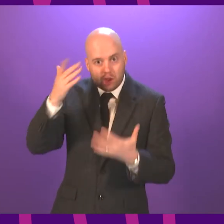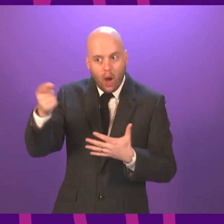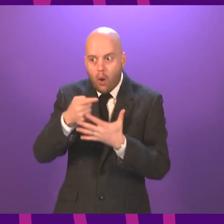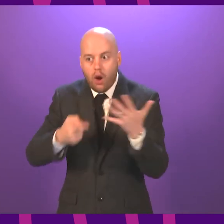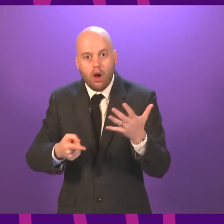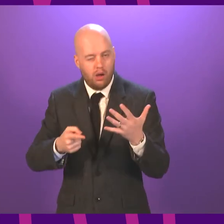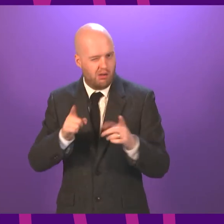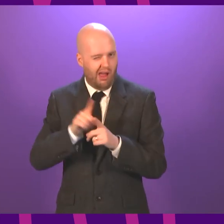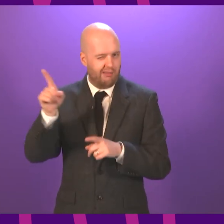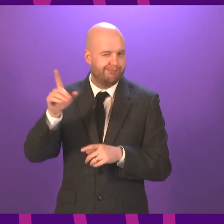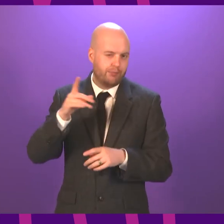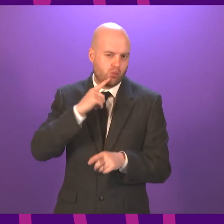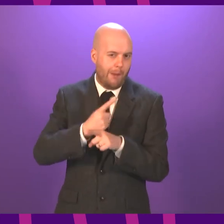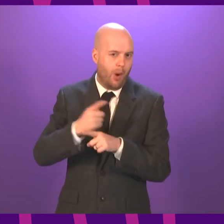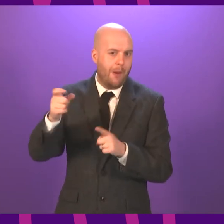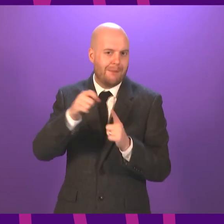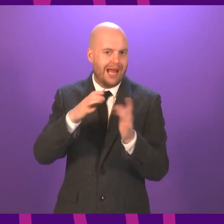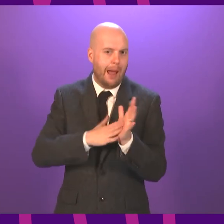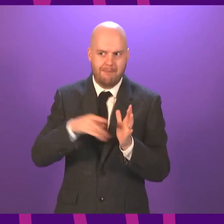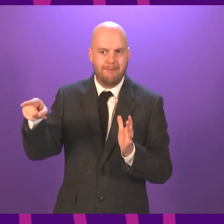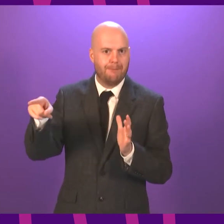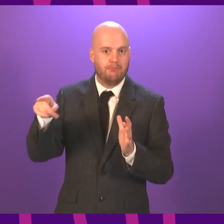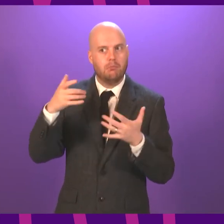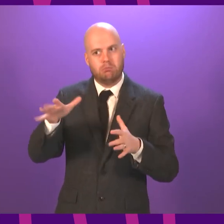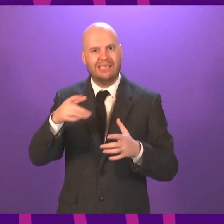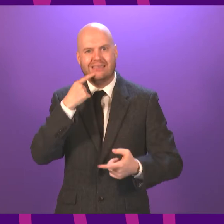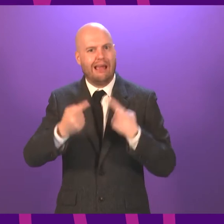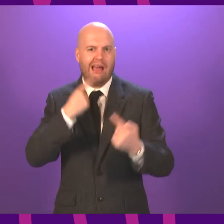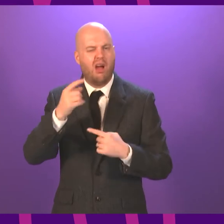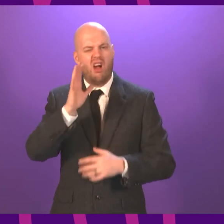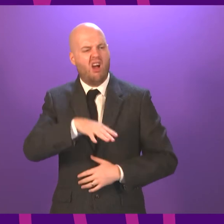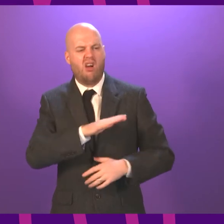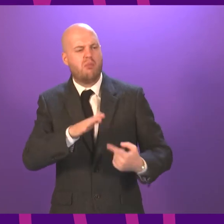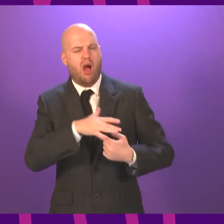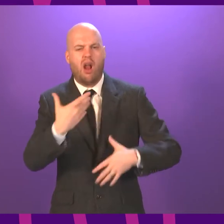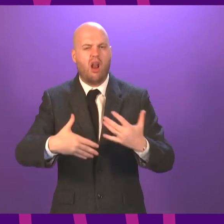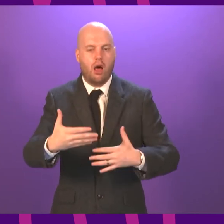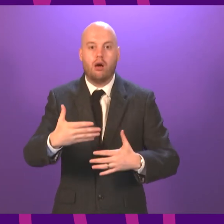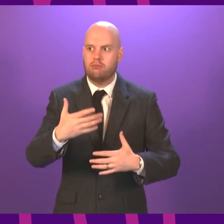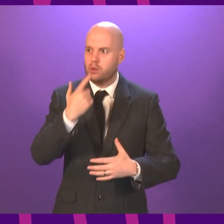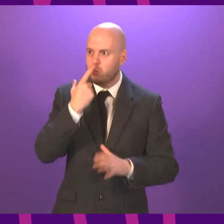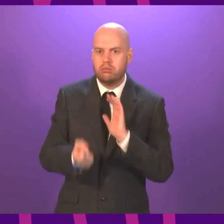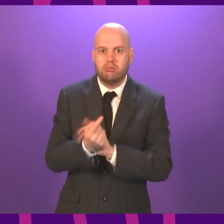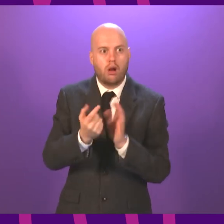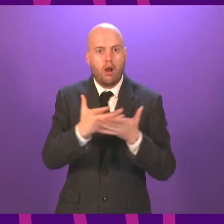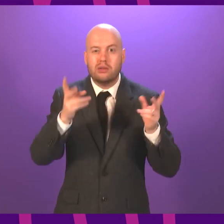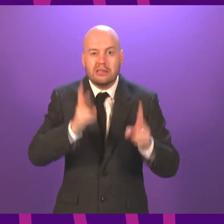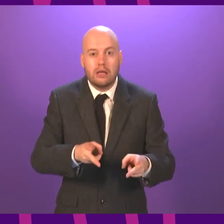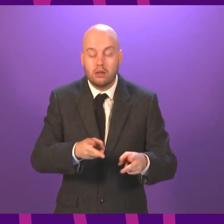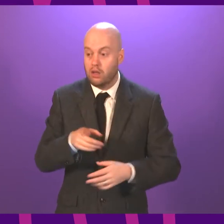deaths. He outlined a series of failures, a lack of PPE, insufficient testing, COVID-positive patients being sent